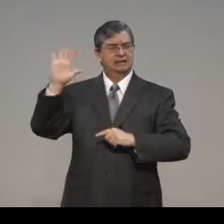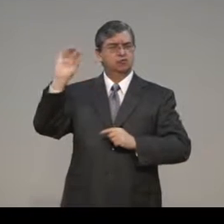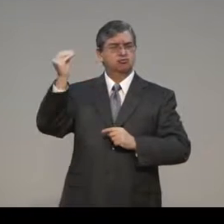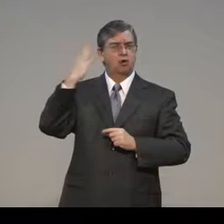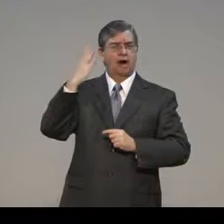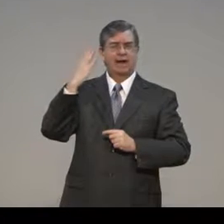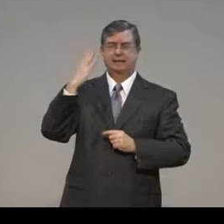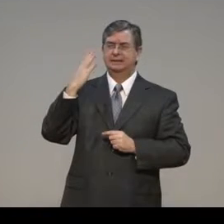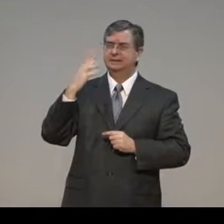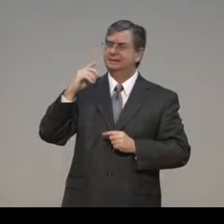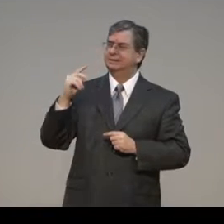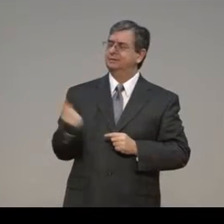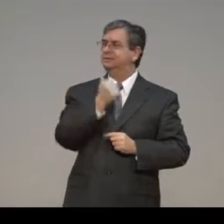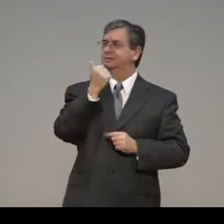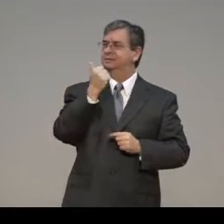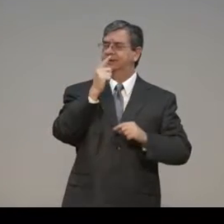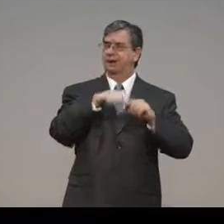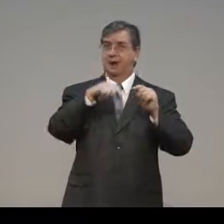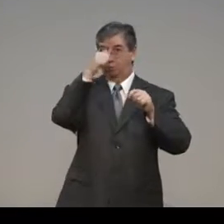exactly. But their sign is.